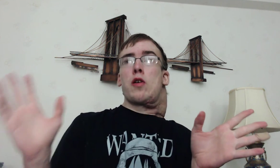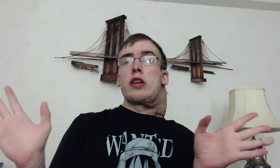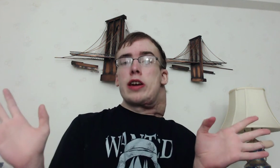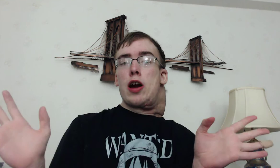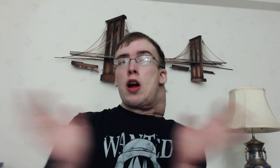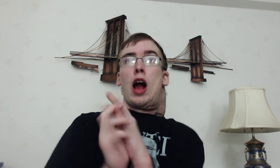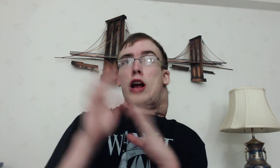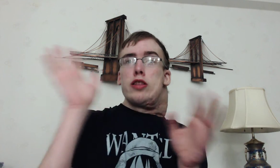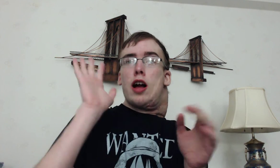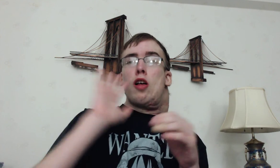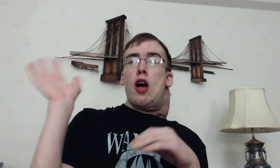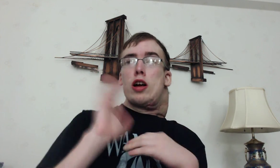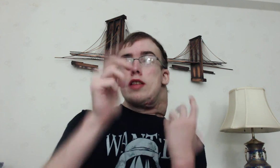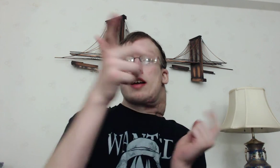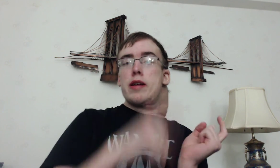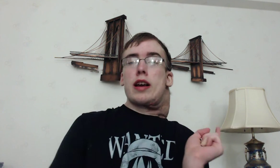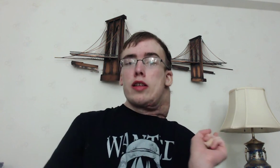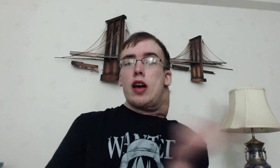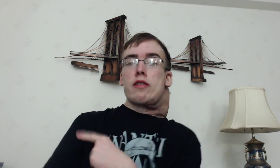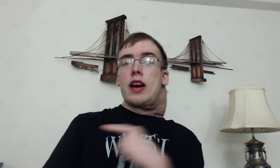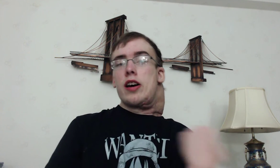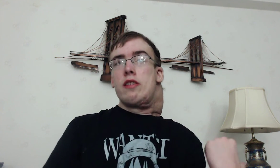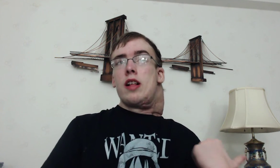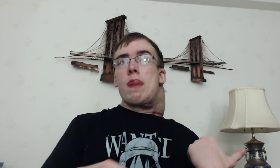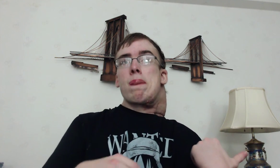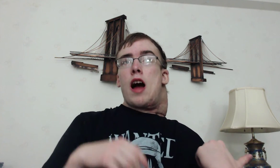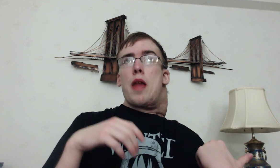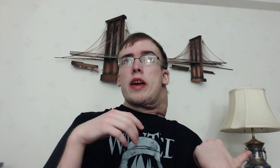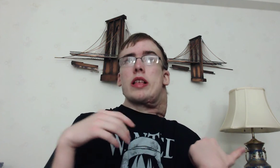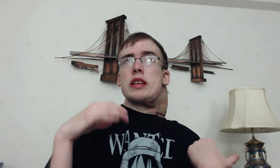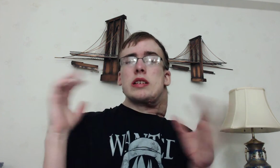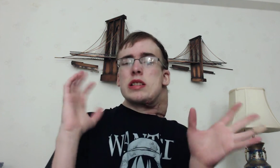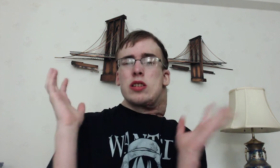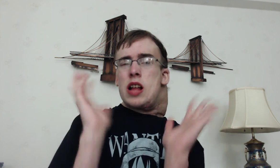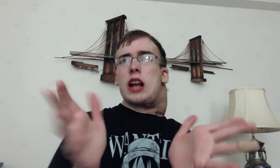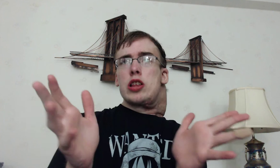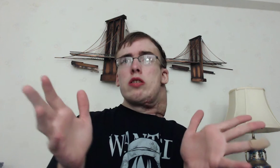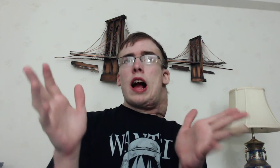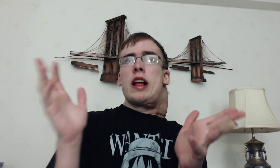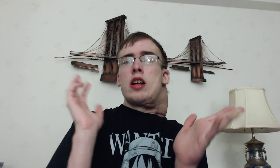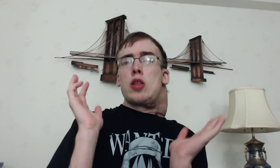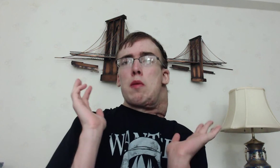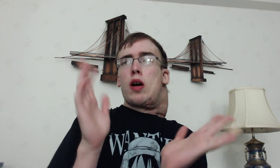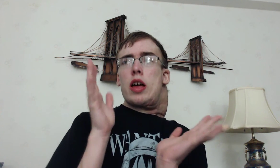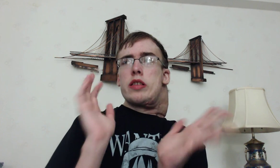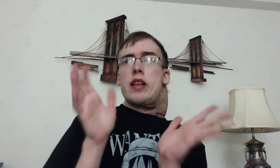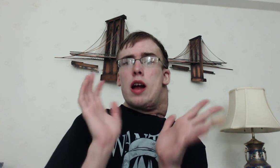a year Good luck, Law Good luck, Minx Good luck, Ryzo I mean They're just not going to do that So the most likely scenario